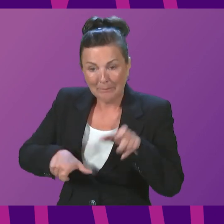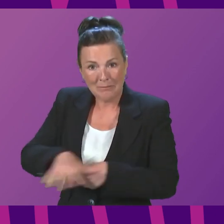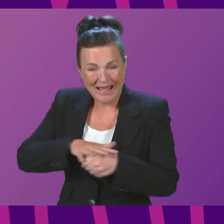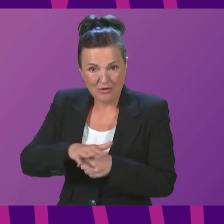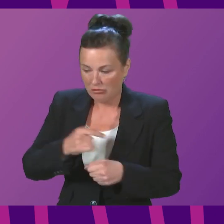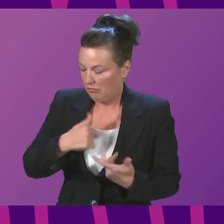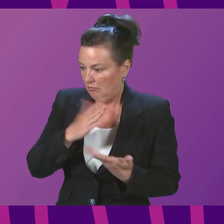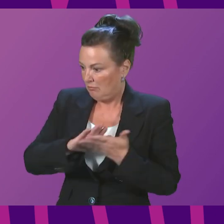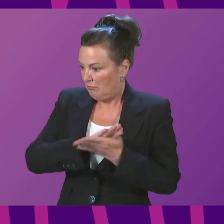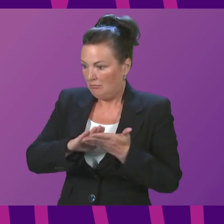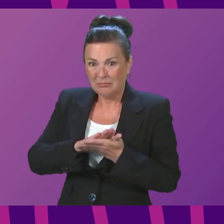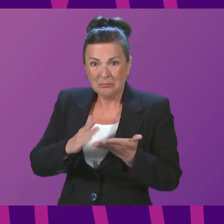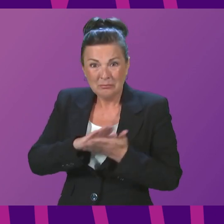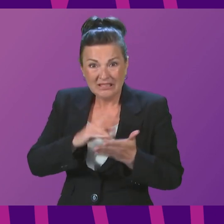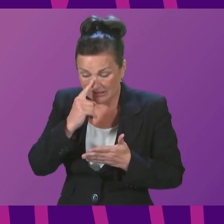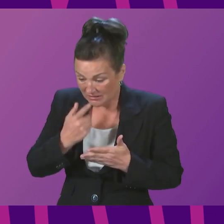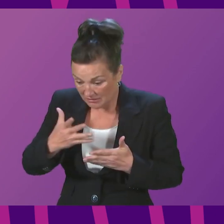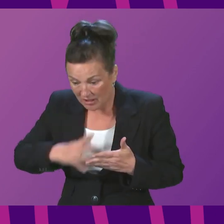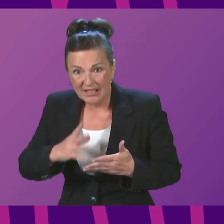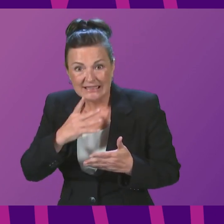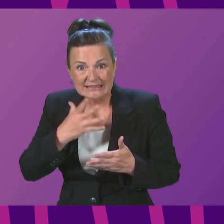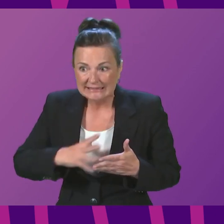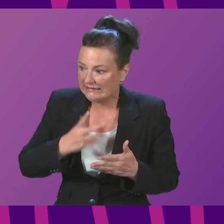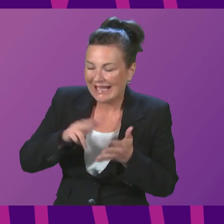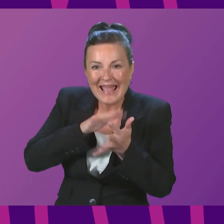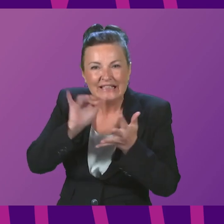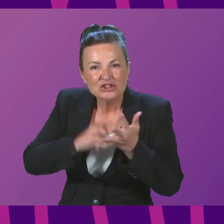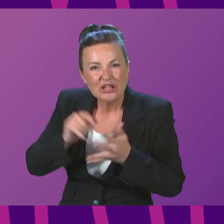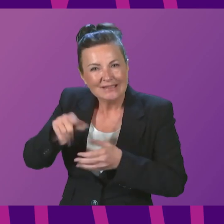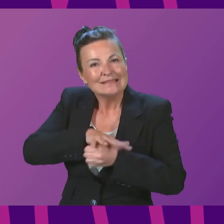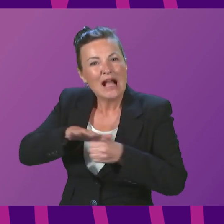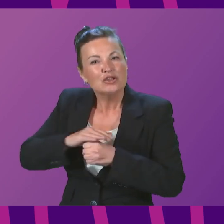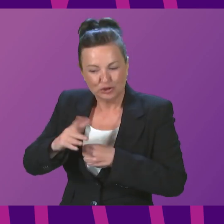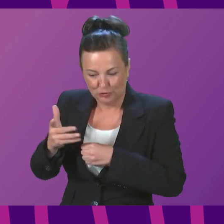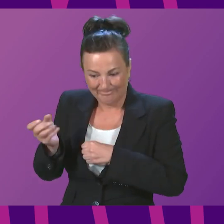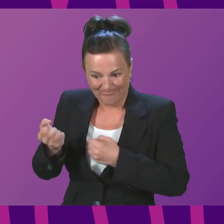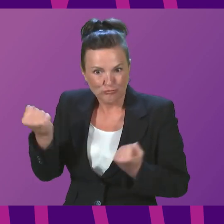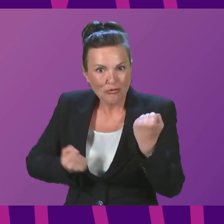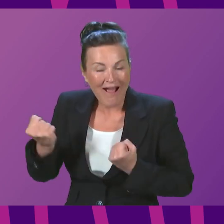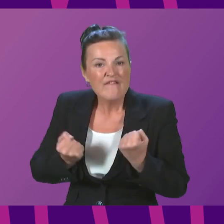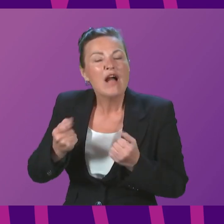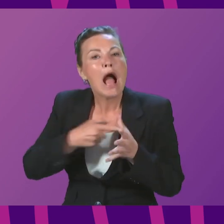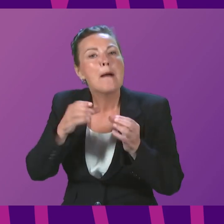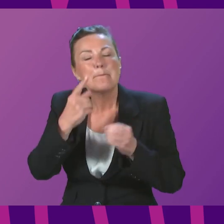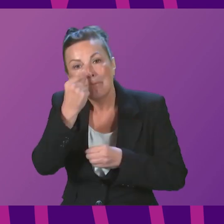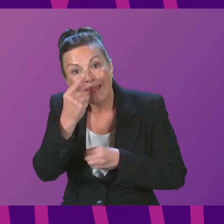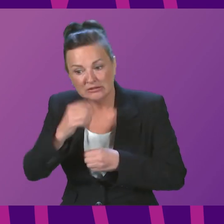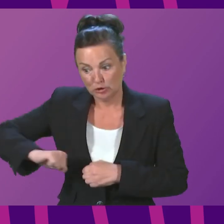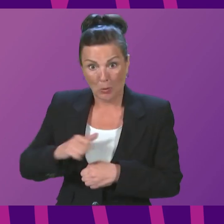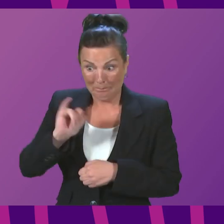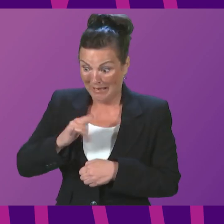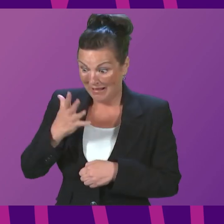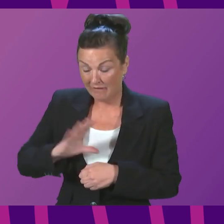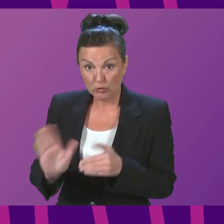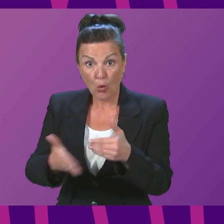six weeks, which may otherwise take over six months, using the NHS National Facility in Lothian. DriveAbility Scotland may be forced to close later this year,